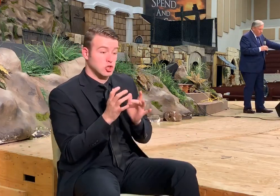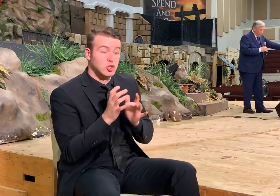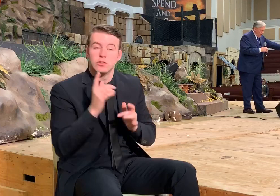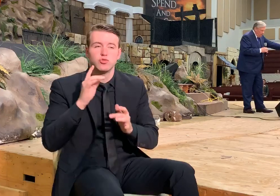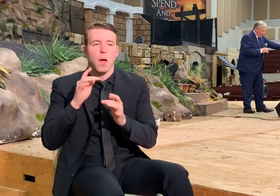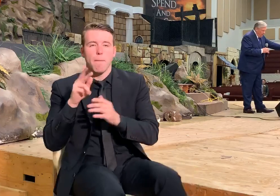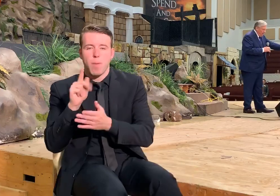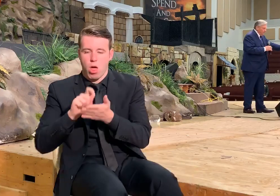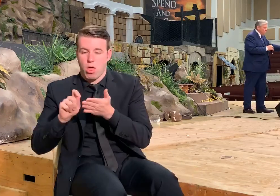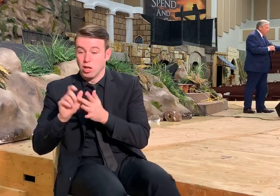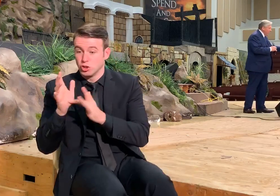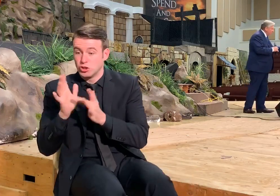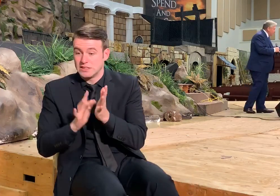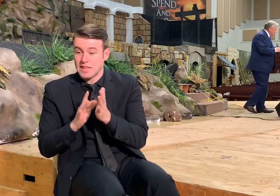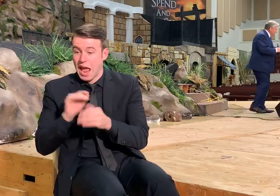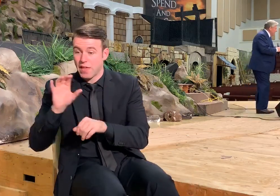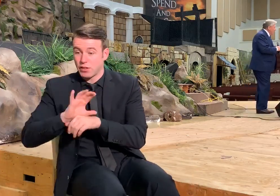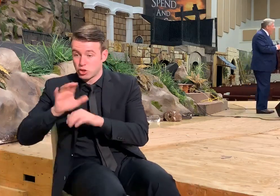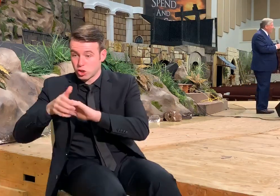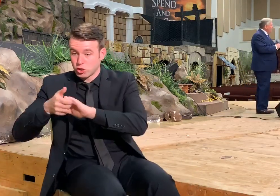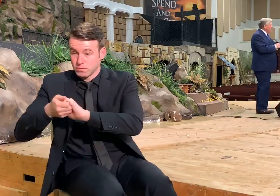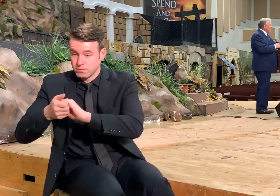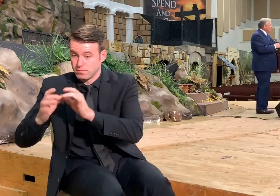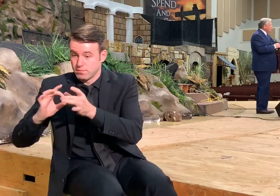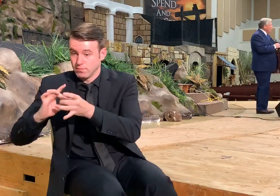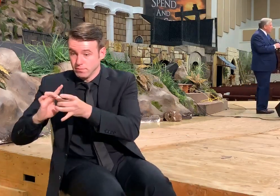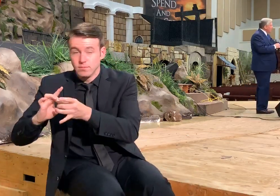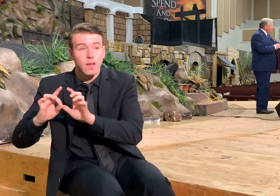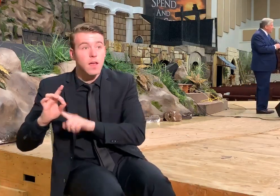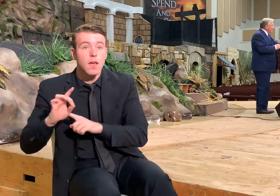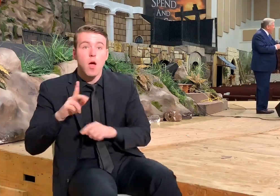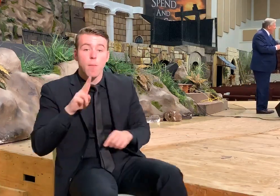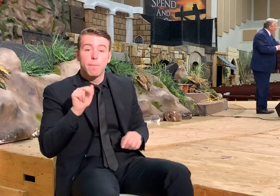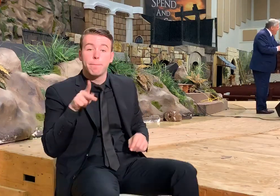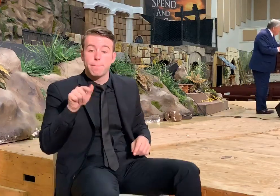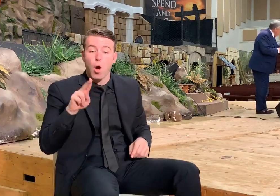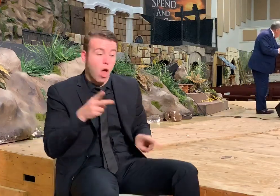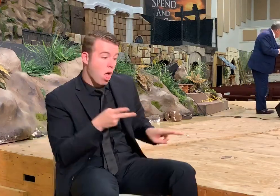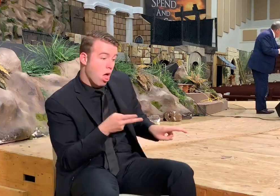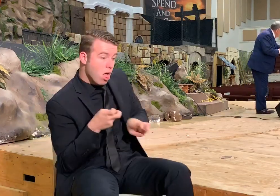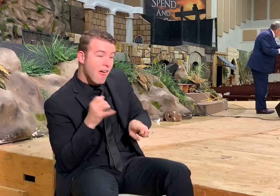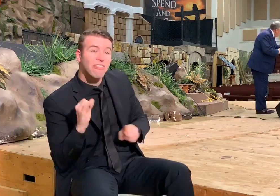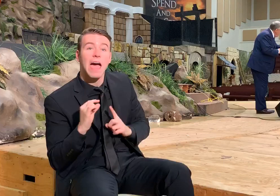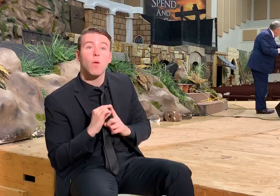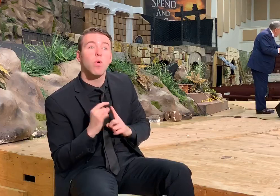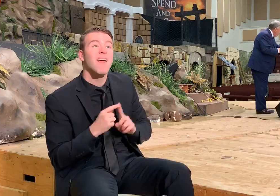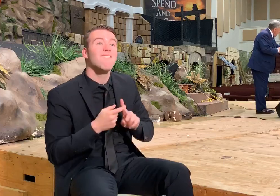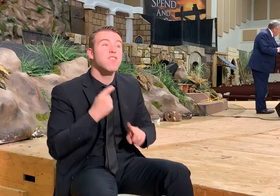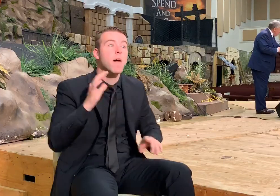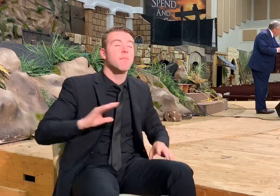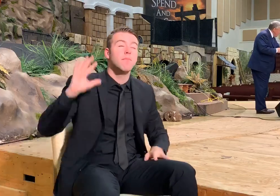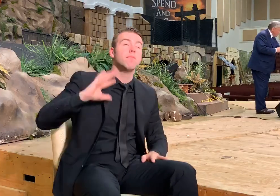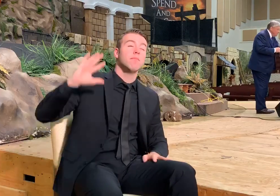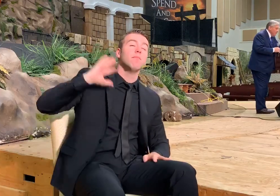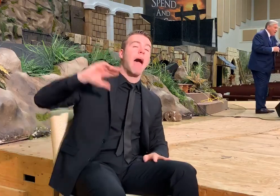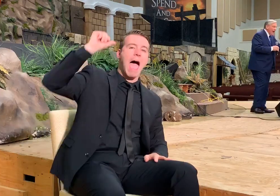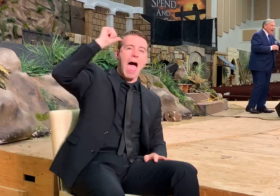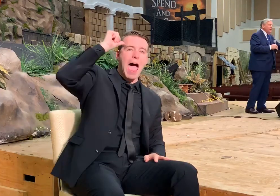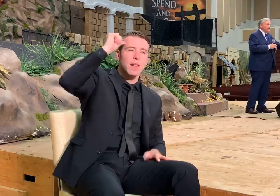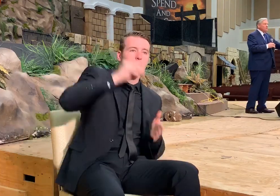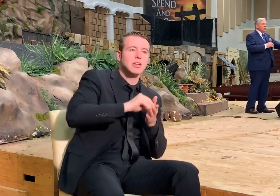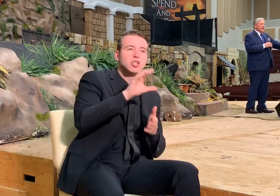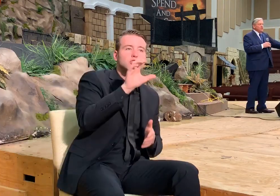church is taken directly out. He is quoting Adam in Genesis chapter 2